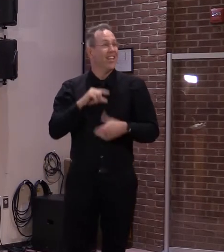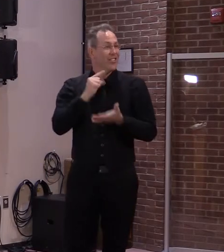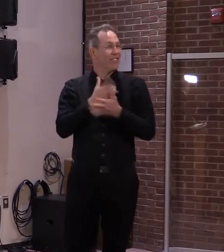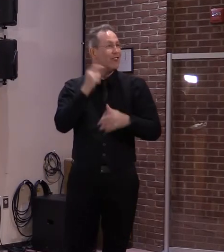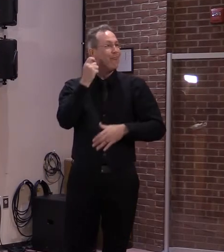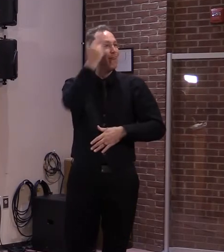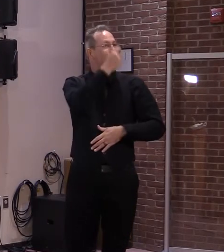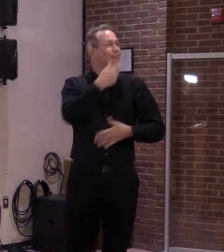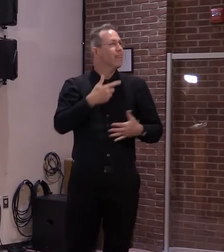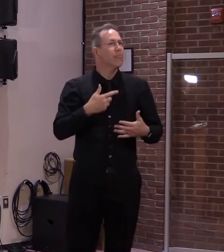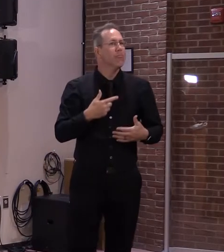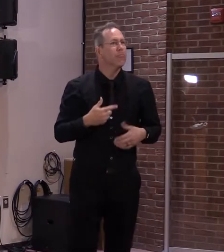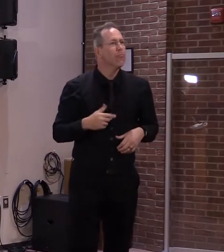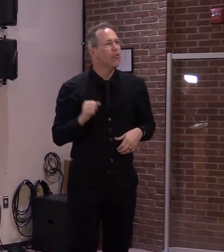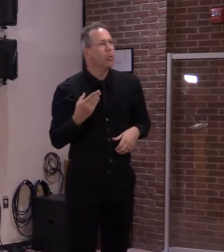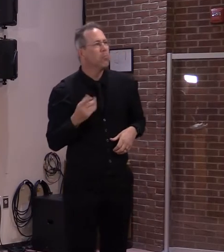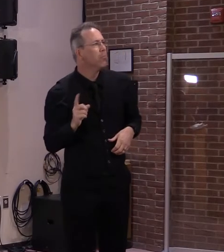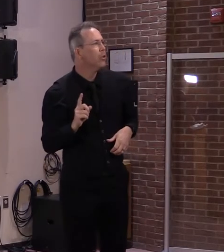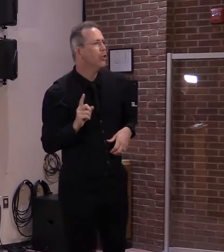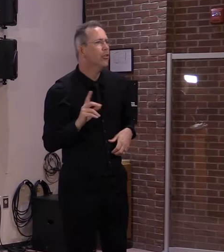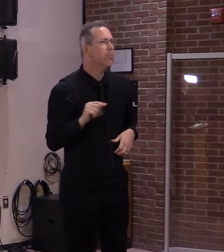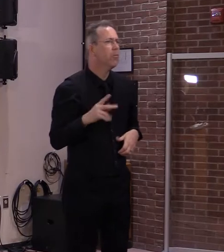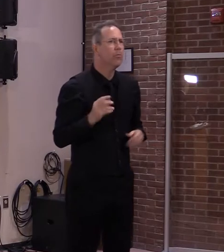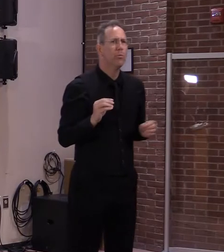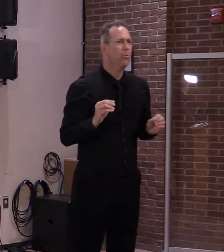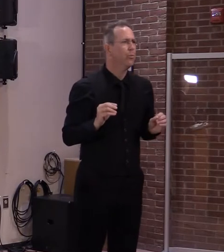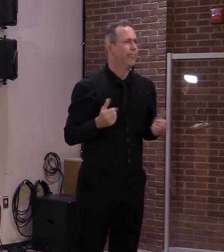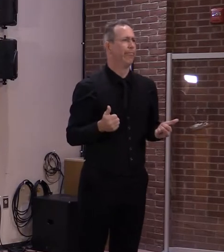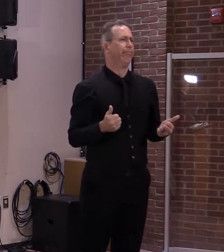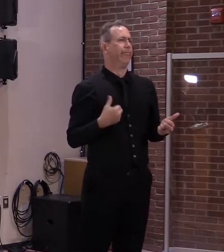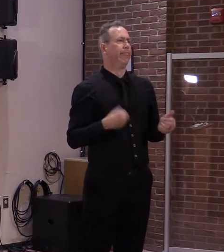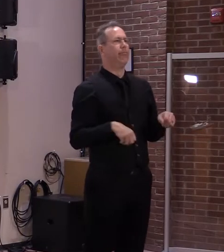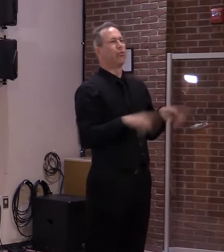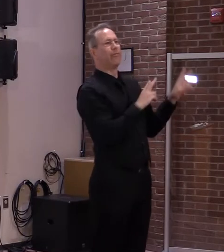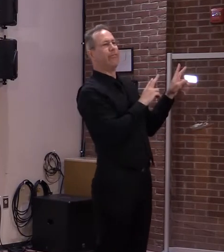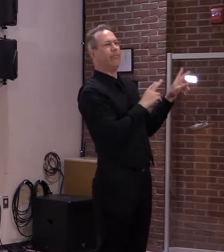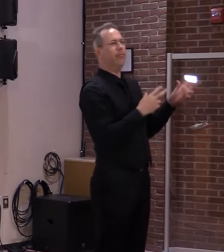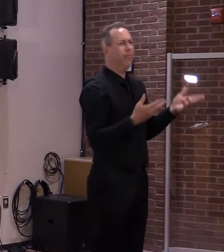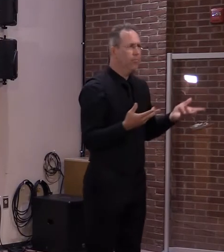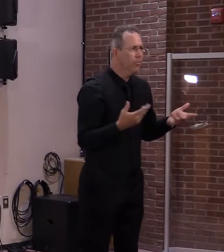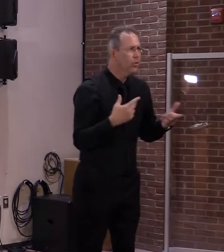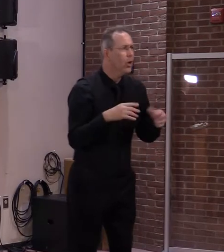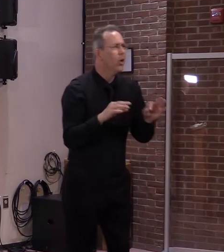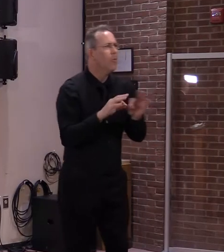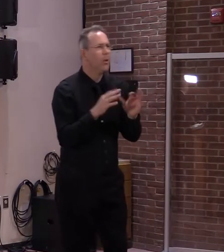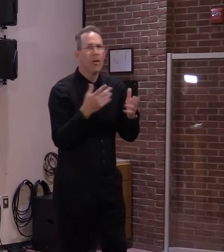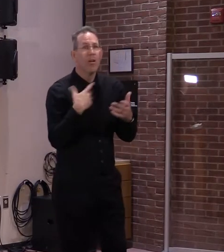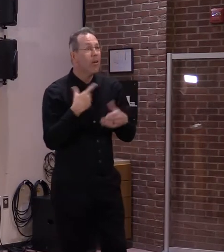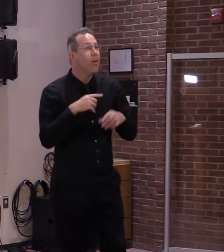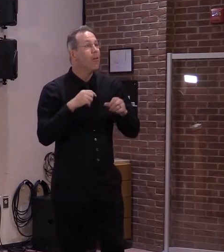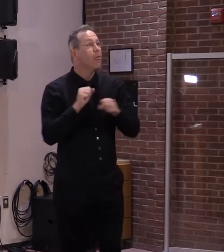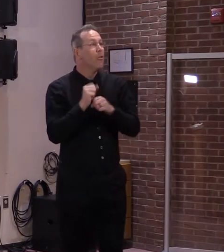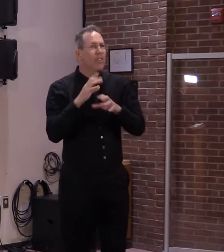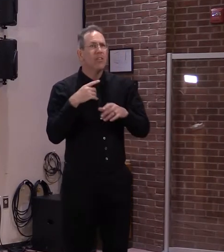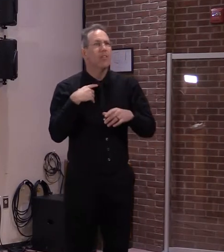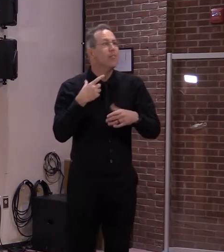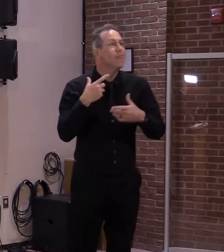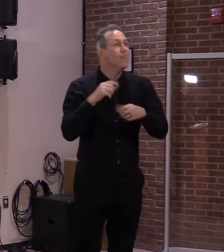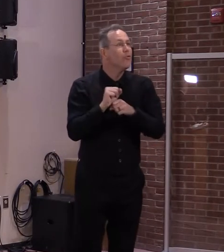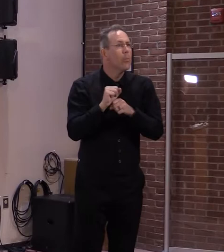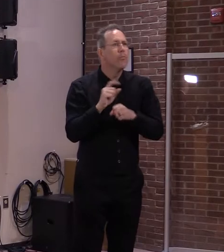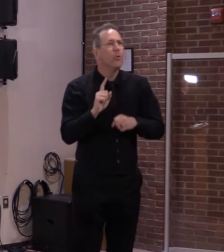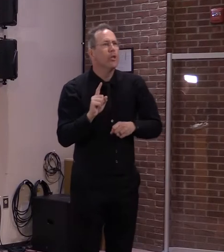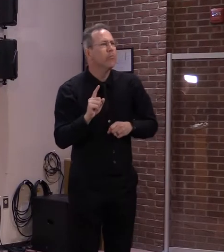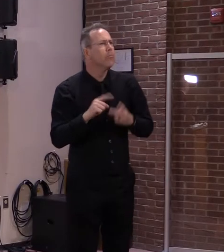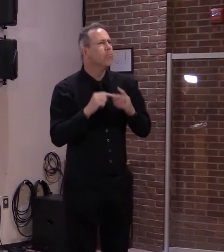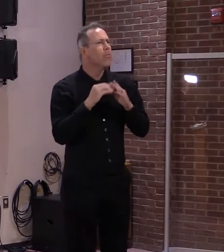But as well, decent, affordable housing. And that was key. That was almost on everyone's list was